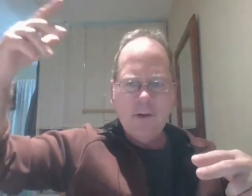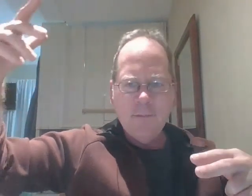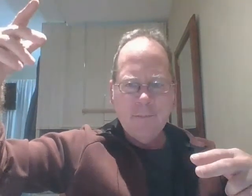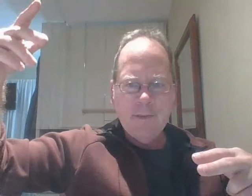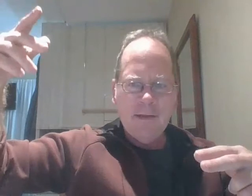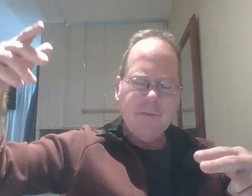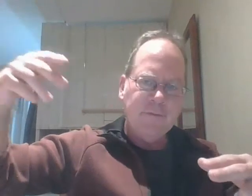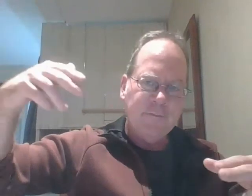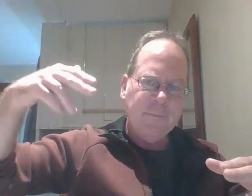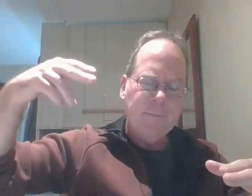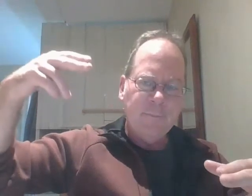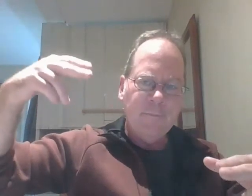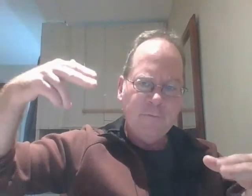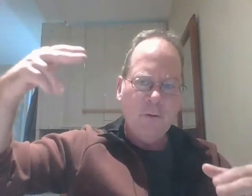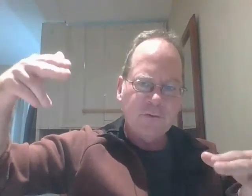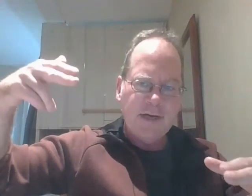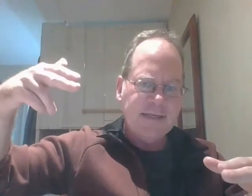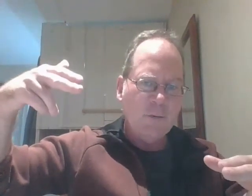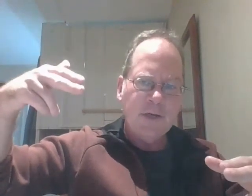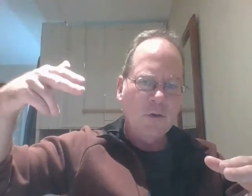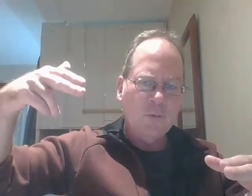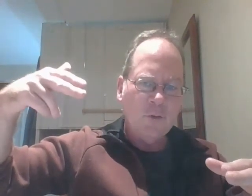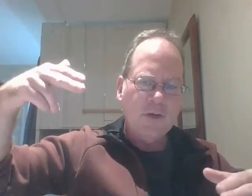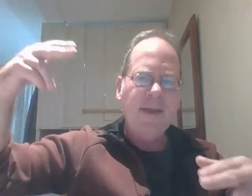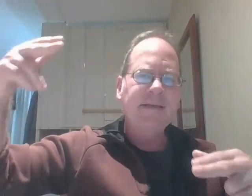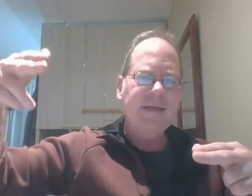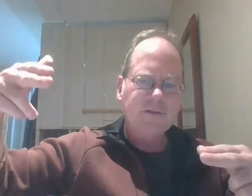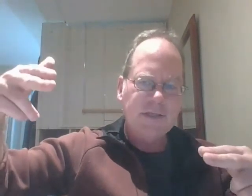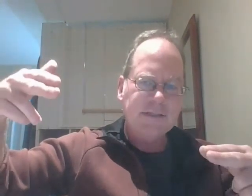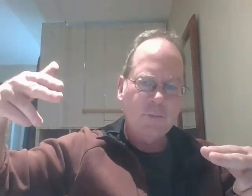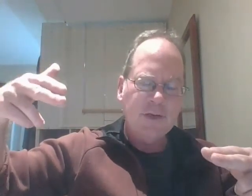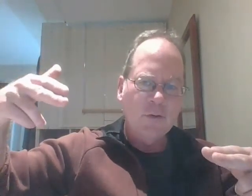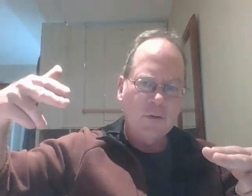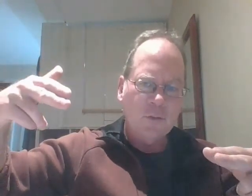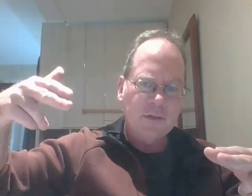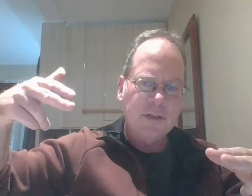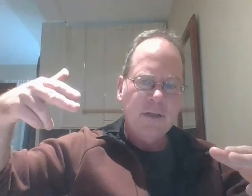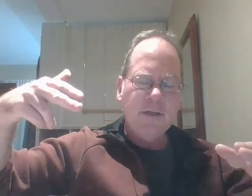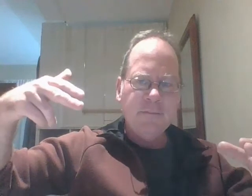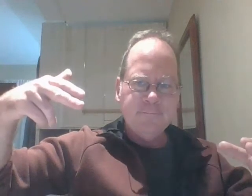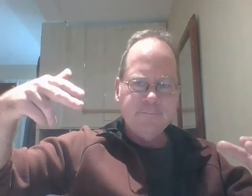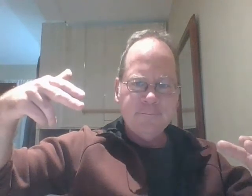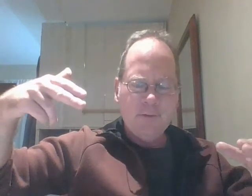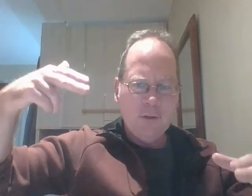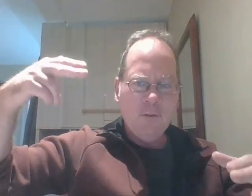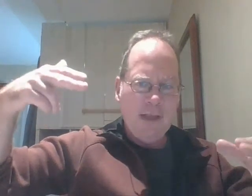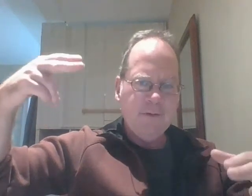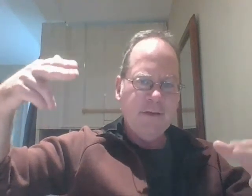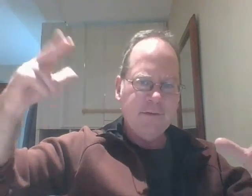having your your phone tracked anywhere you go in the world your bank accounts tracked anywhere you go in the world you know having a so